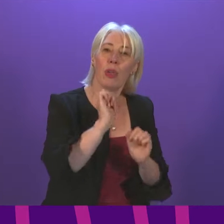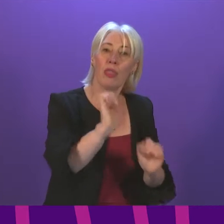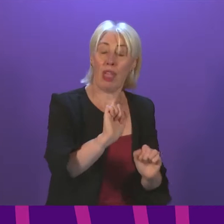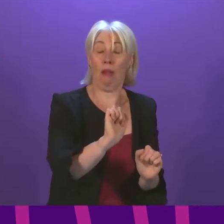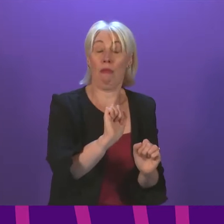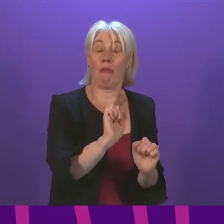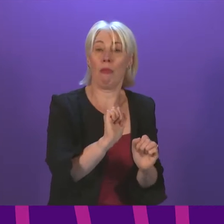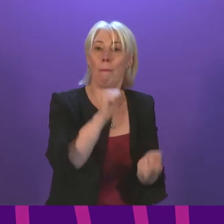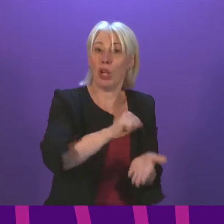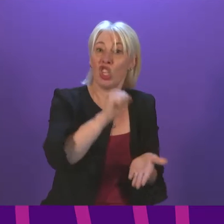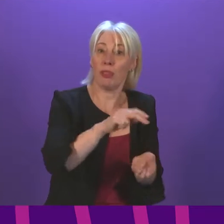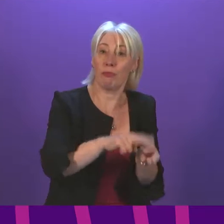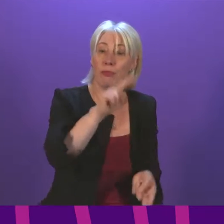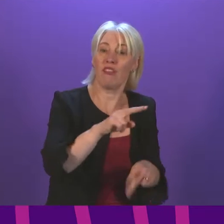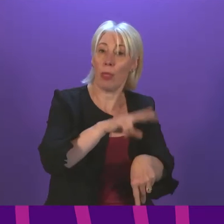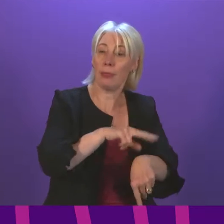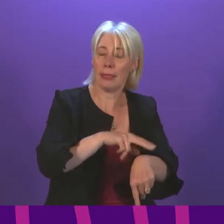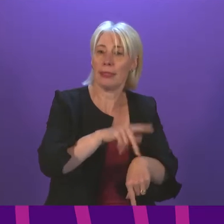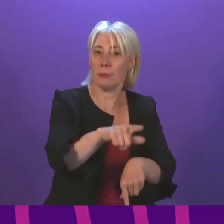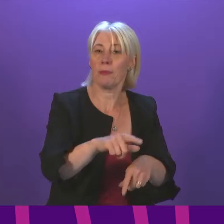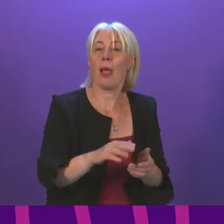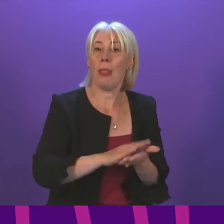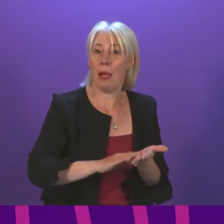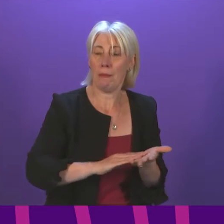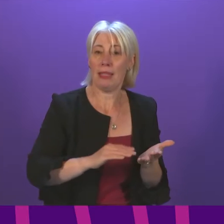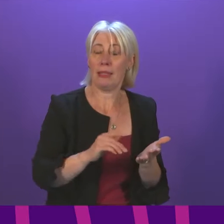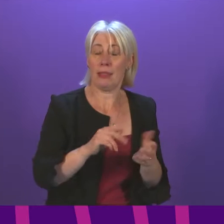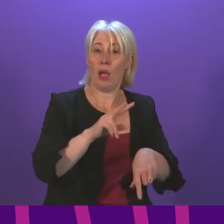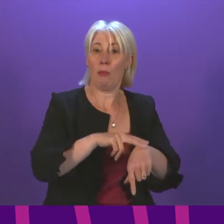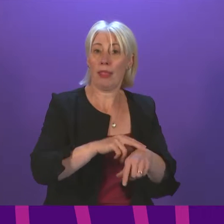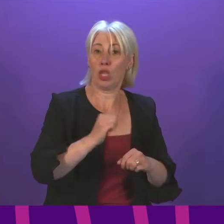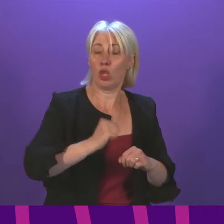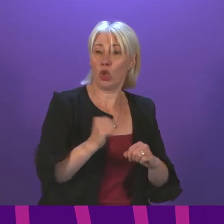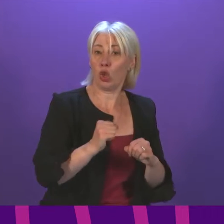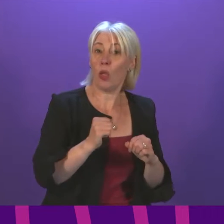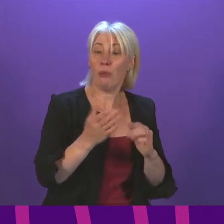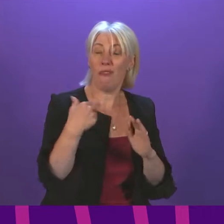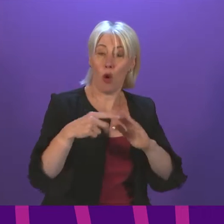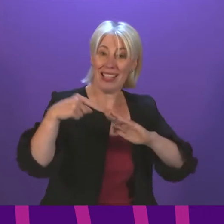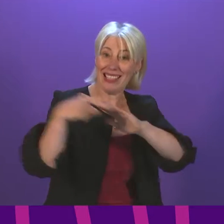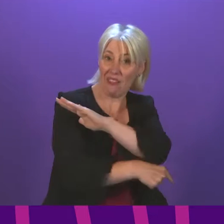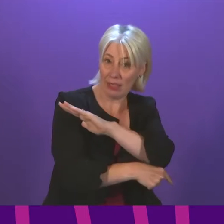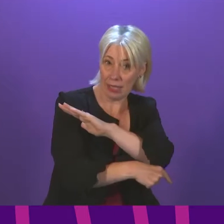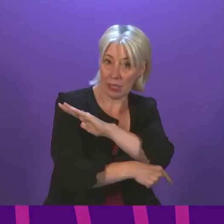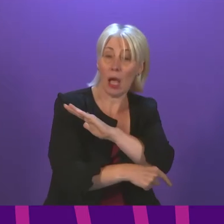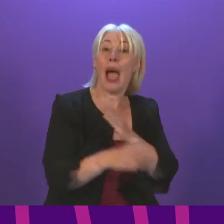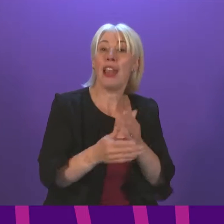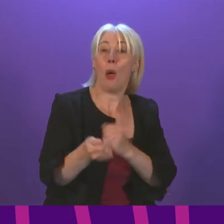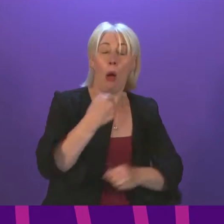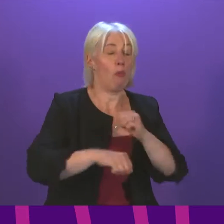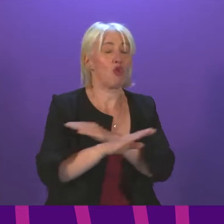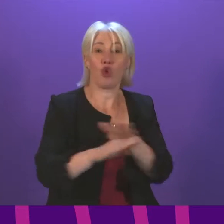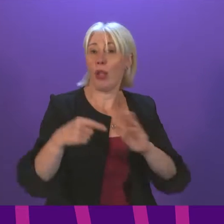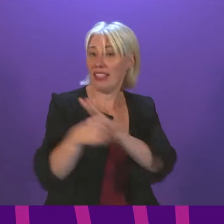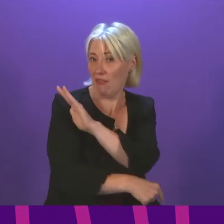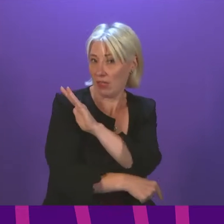.3 billion. And that has, for the first time, eliminated Police Scotland's structural deficit, the first time since its formation. We have committed